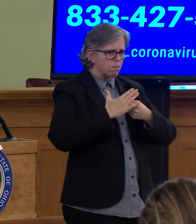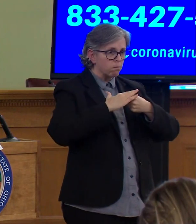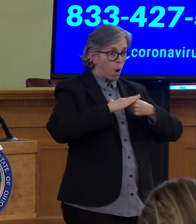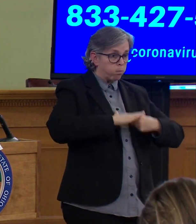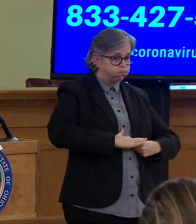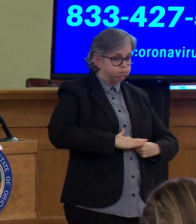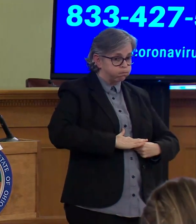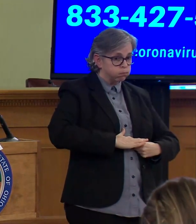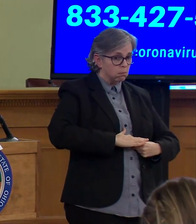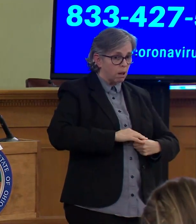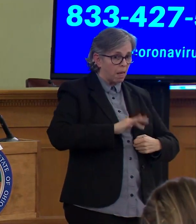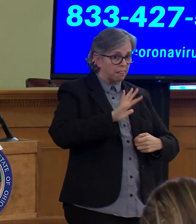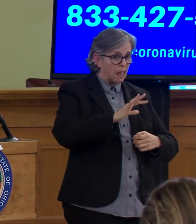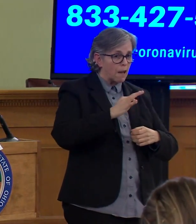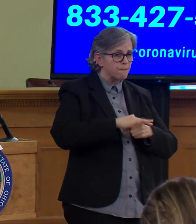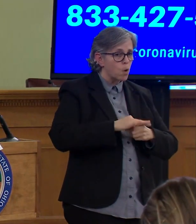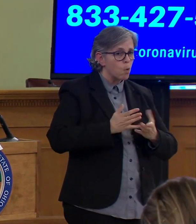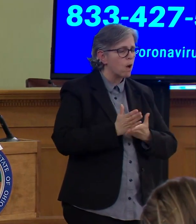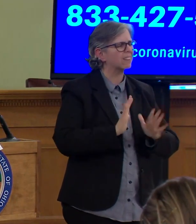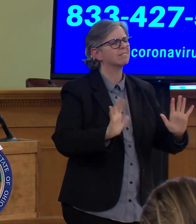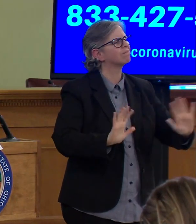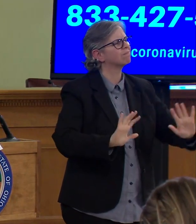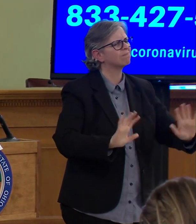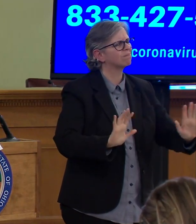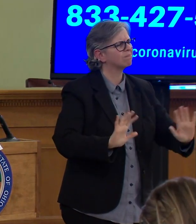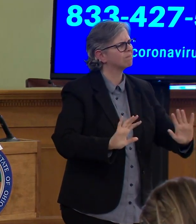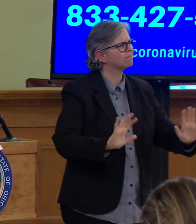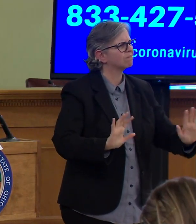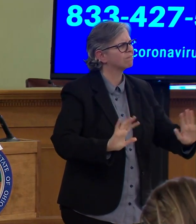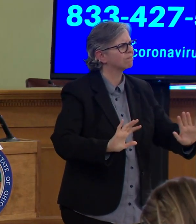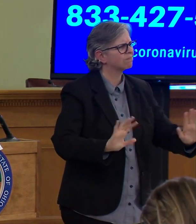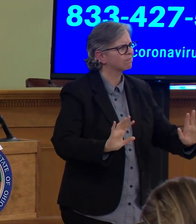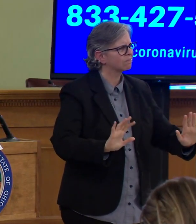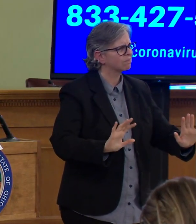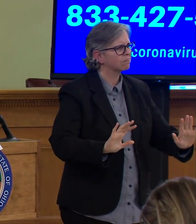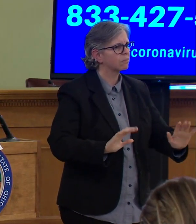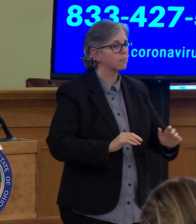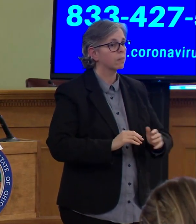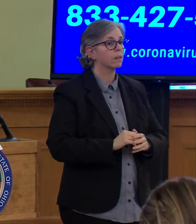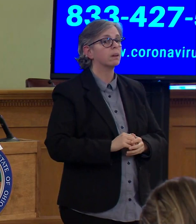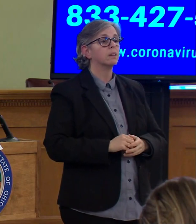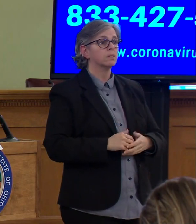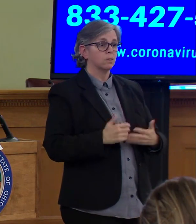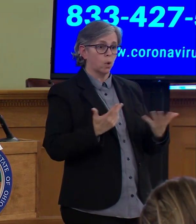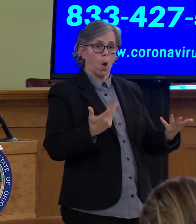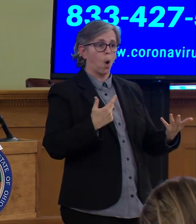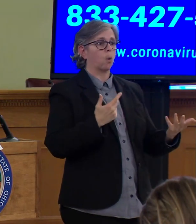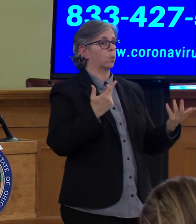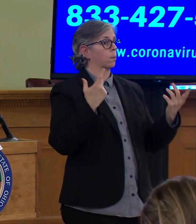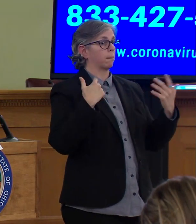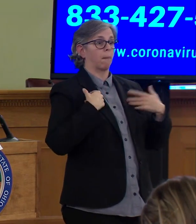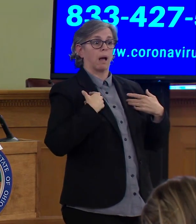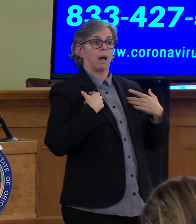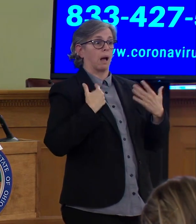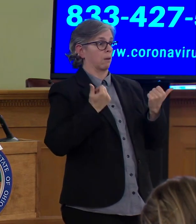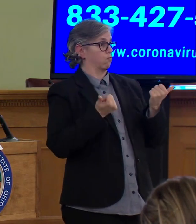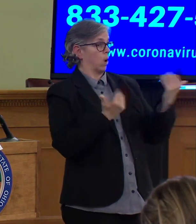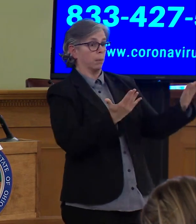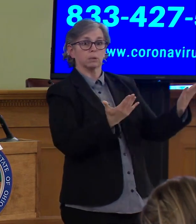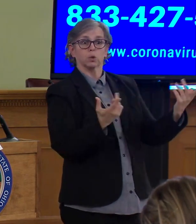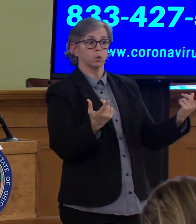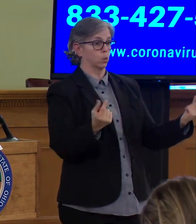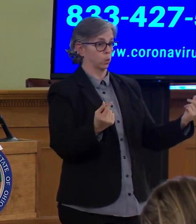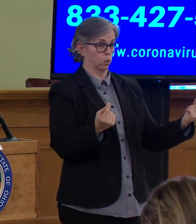It is therefore my recommendation, after talking with the Secretary of State,